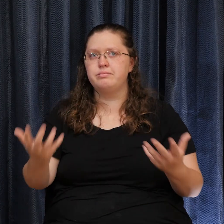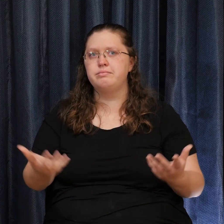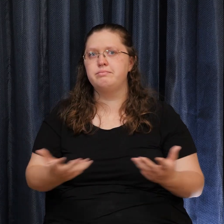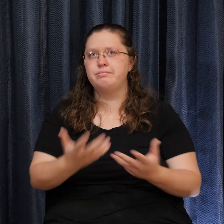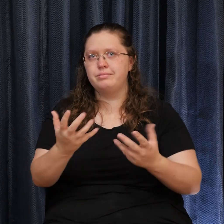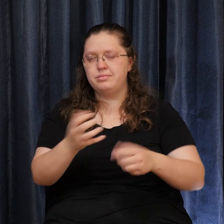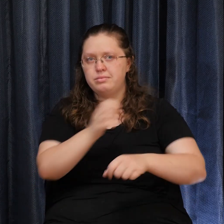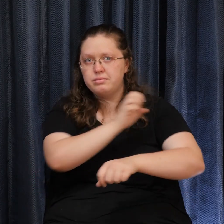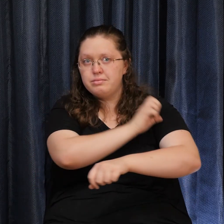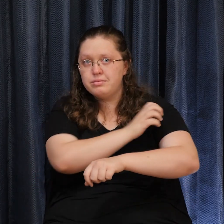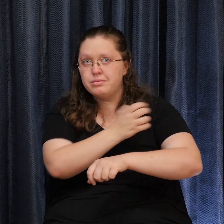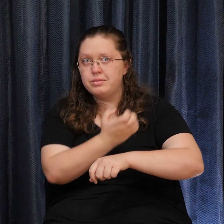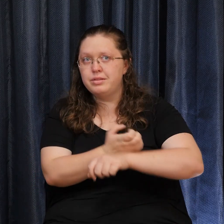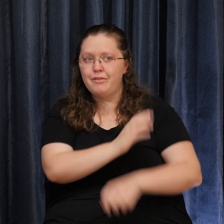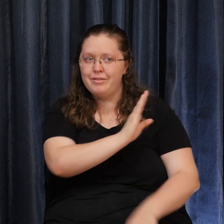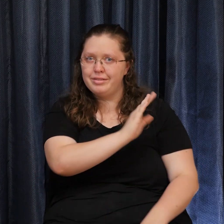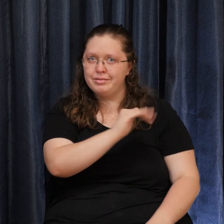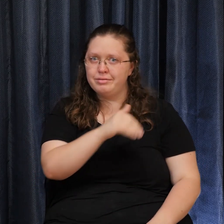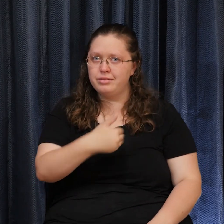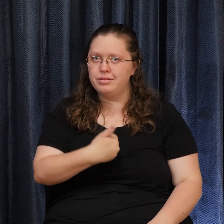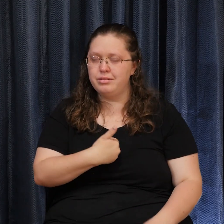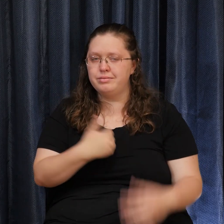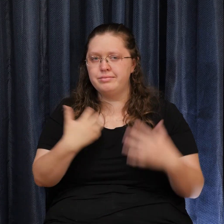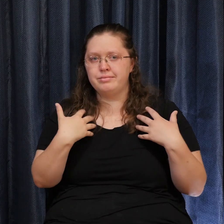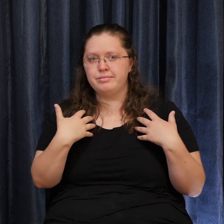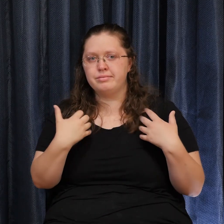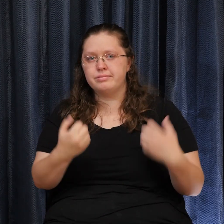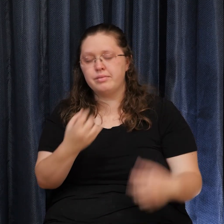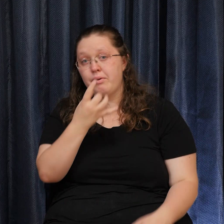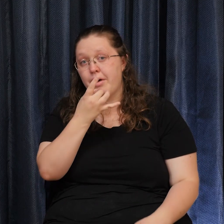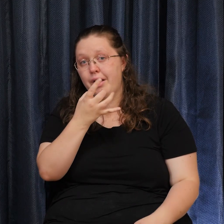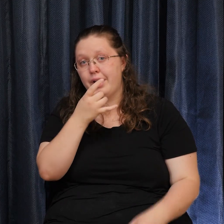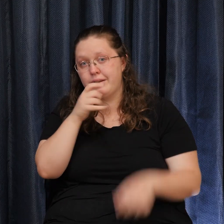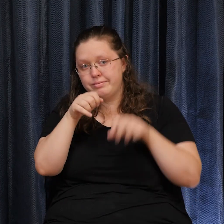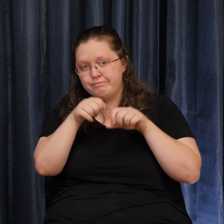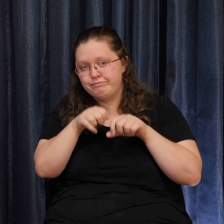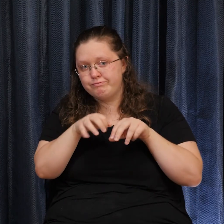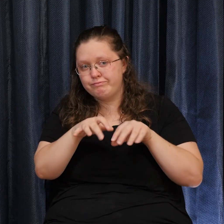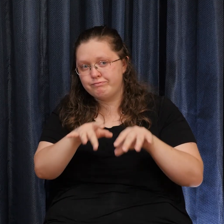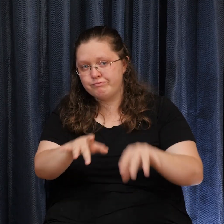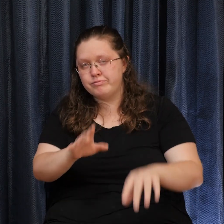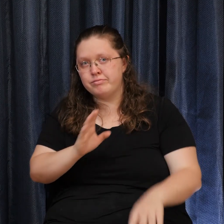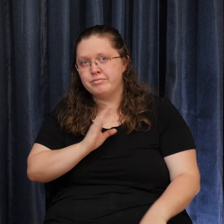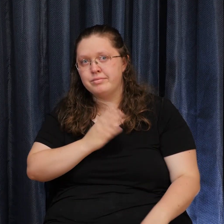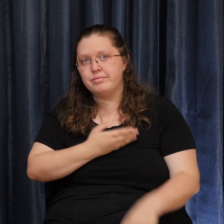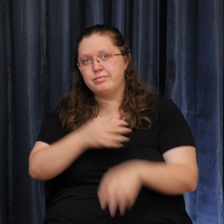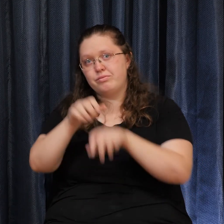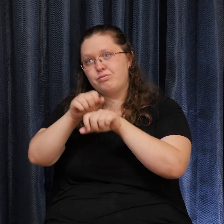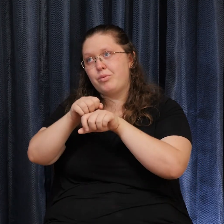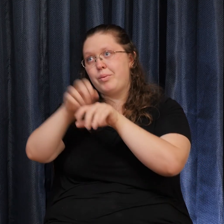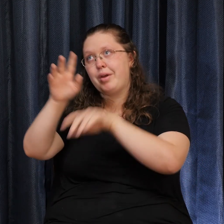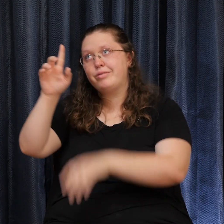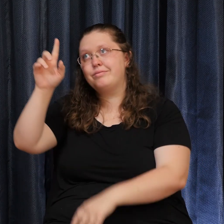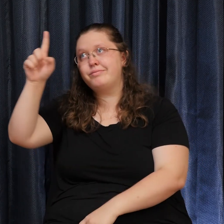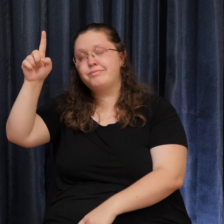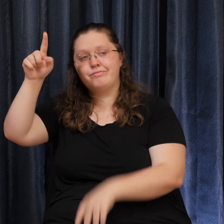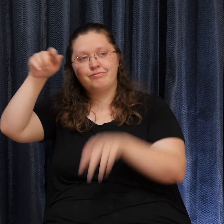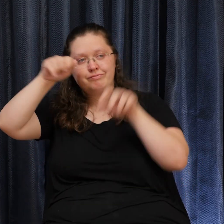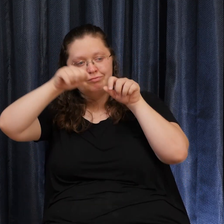To send Healing light From our High vantage Point to This city And all That